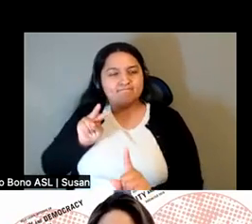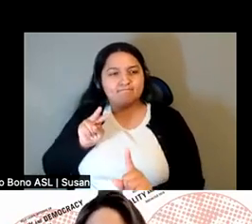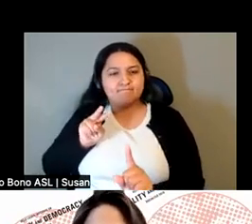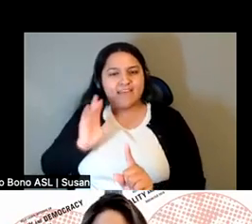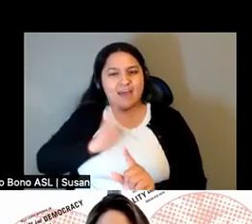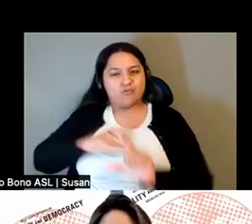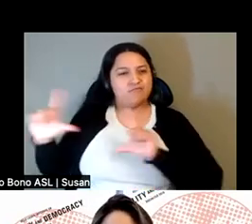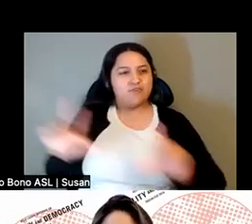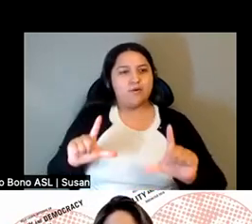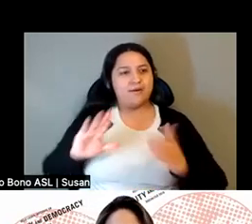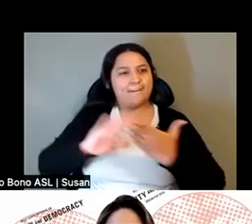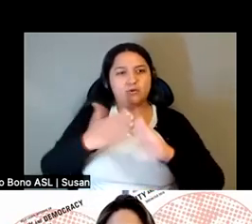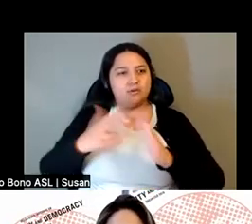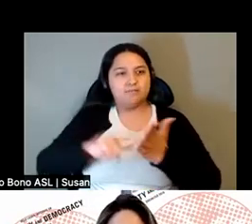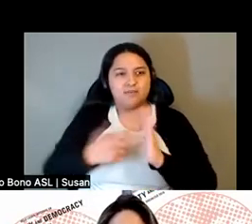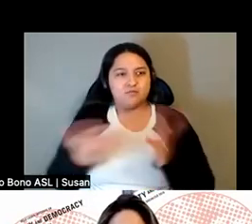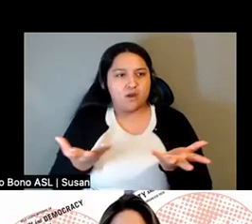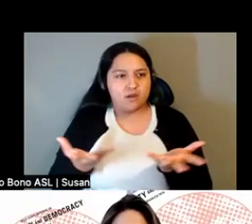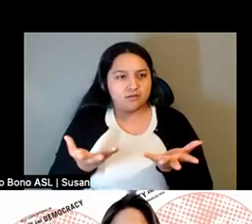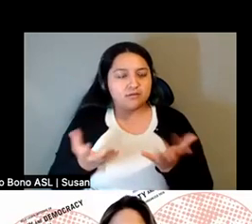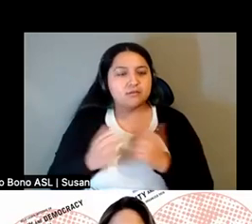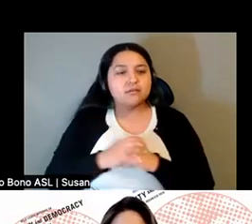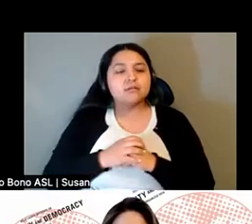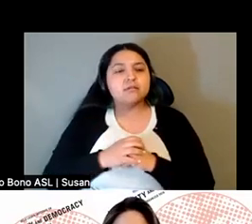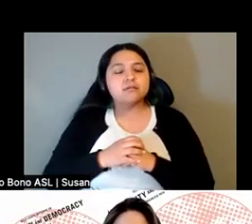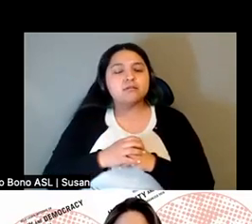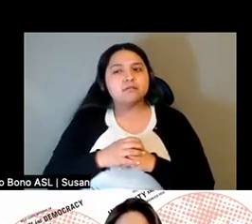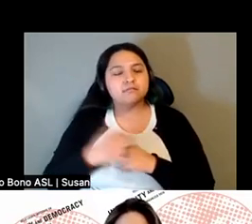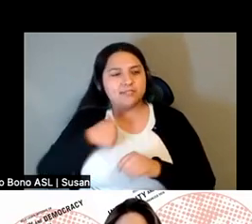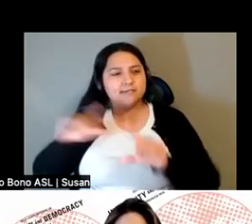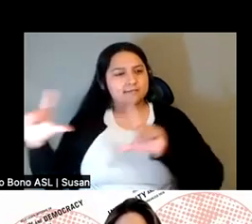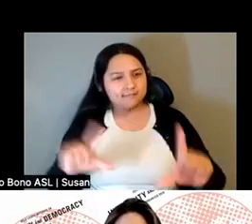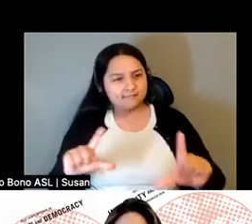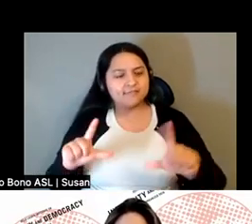Right. In this case, it was both defined by people, by history, by legacy.